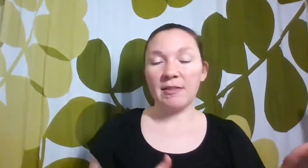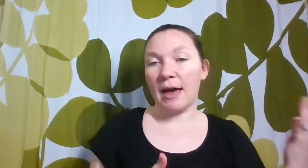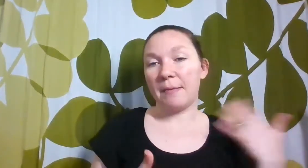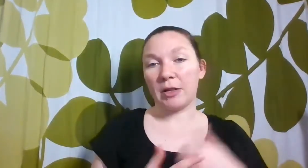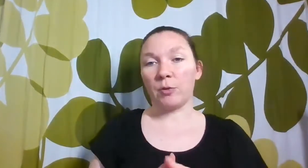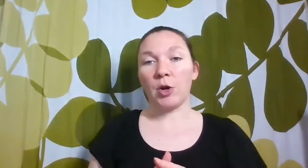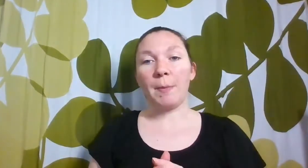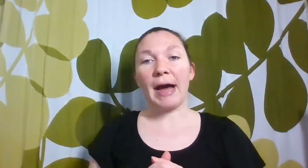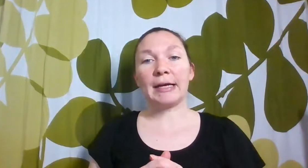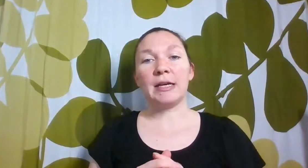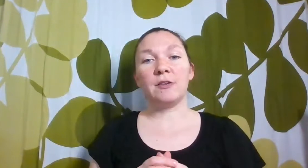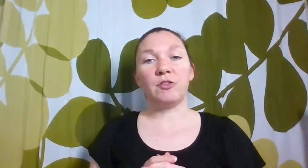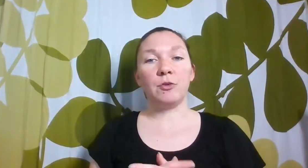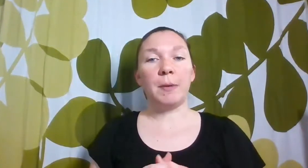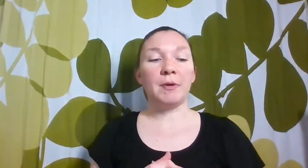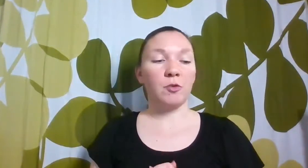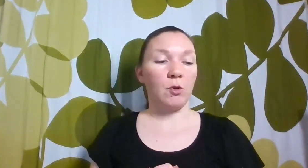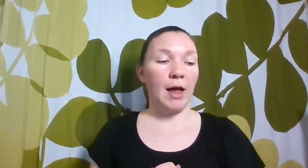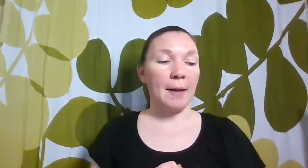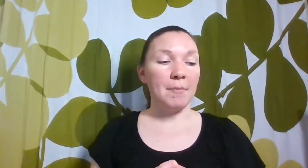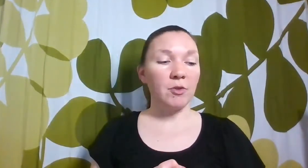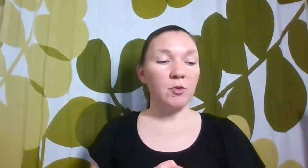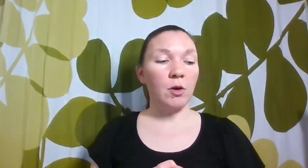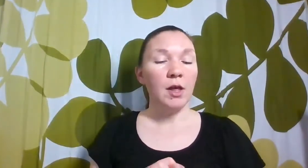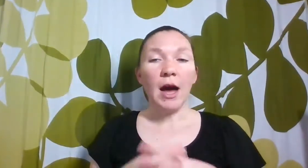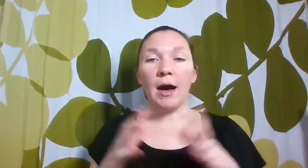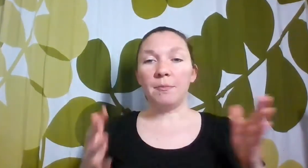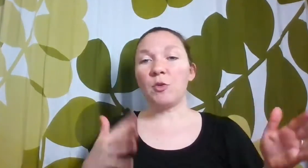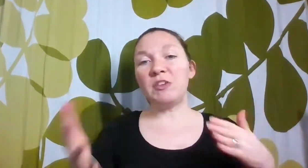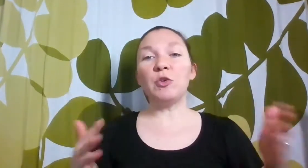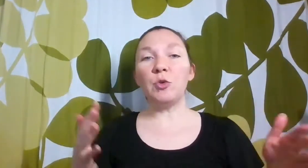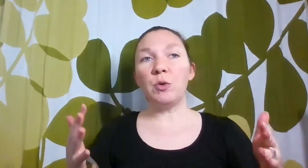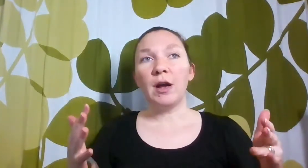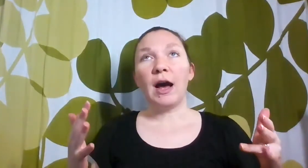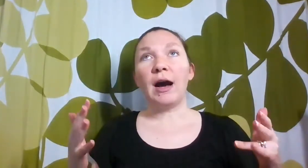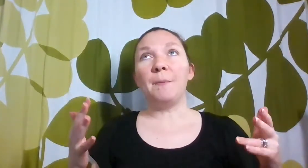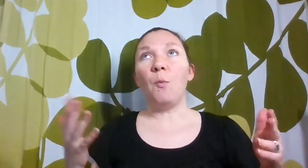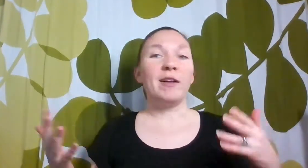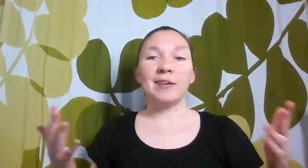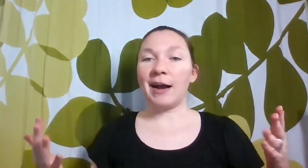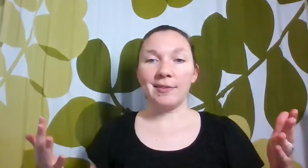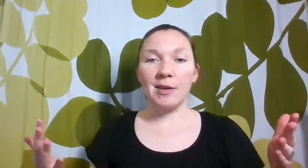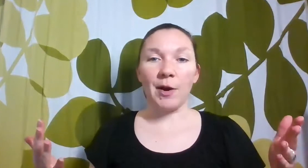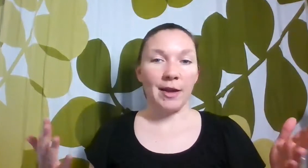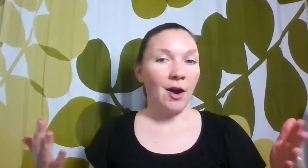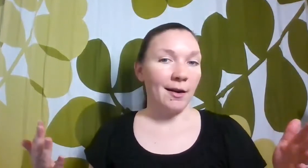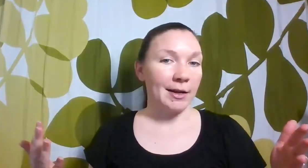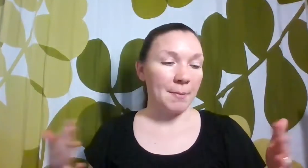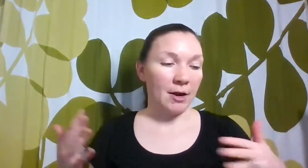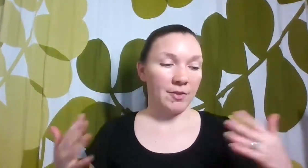But at we'll go back into public school at middle school. So we do want to kind of see where they are in comparison